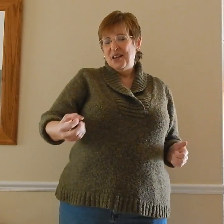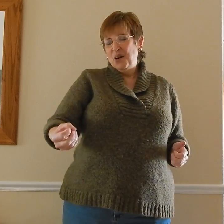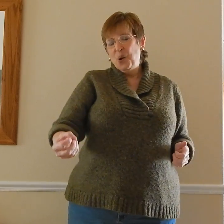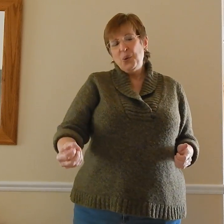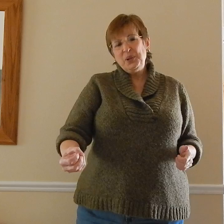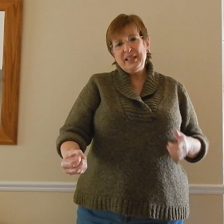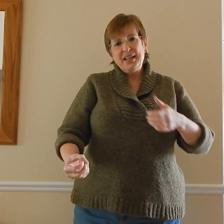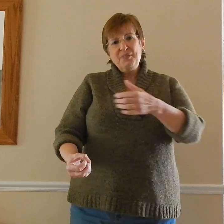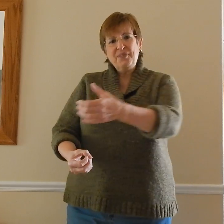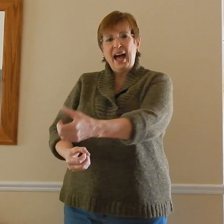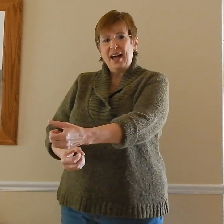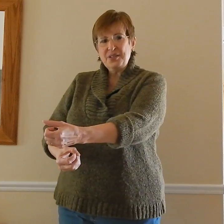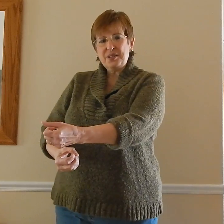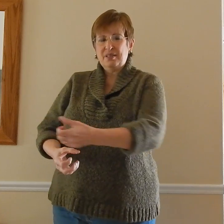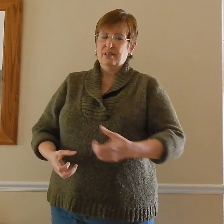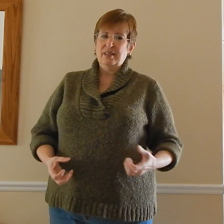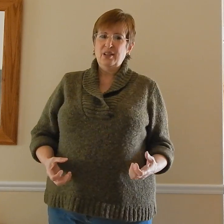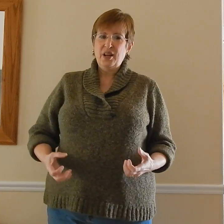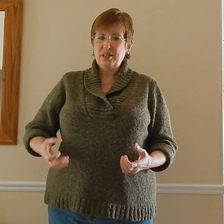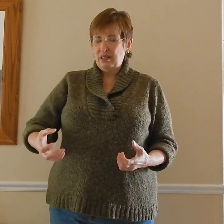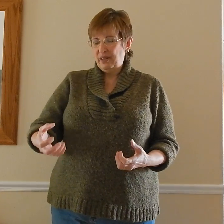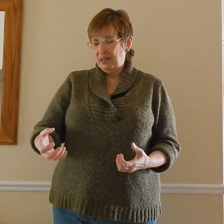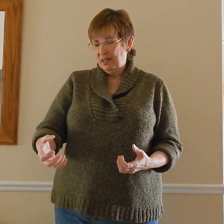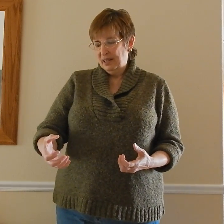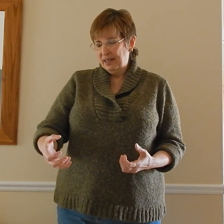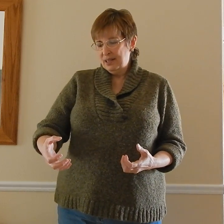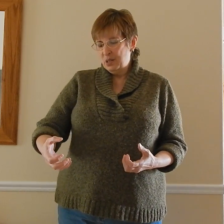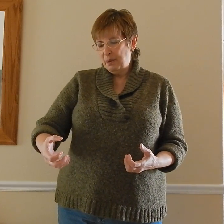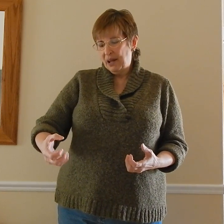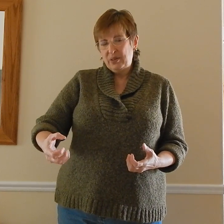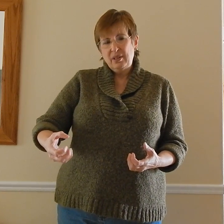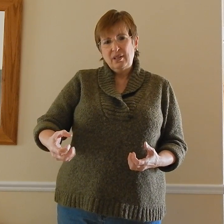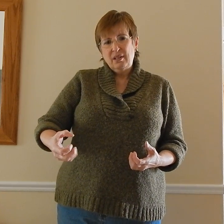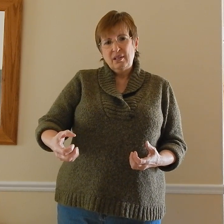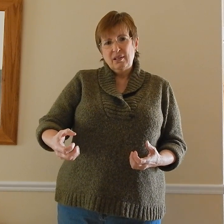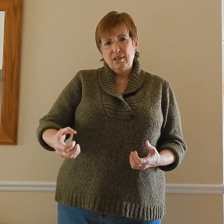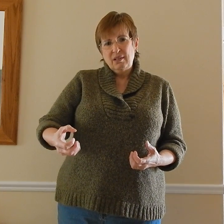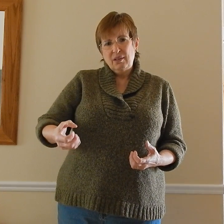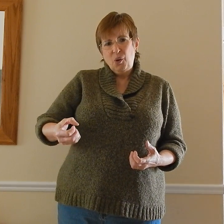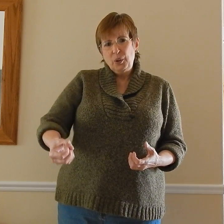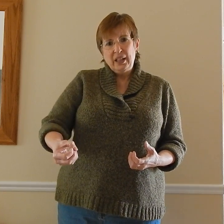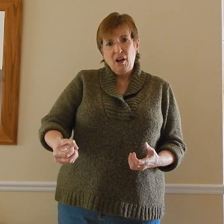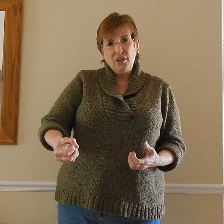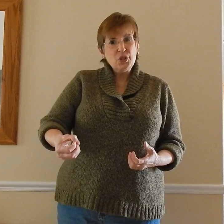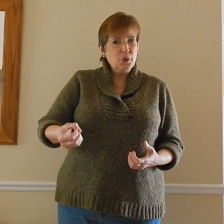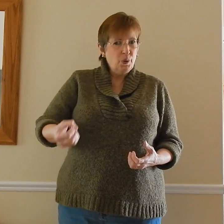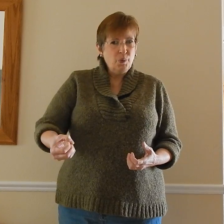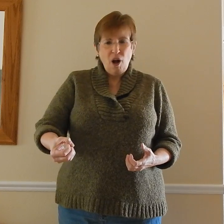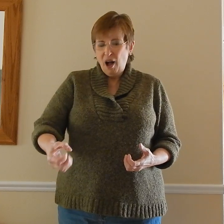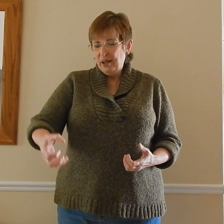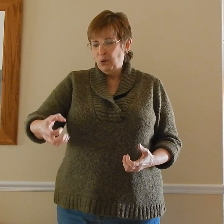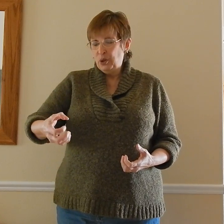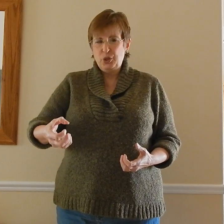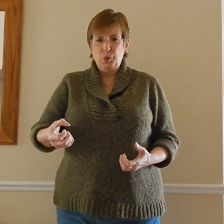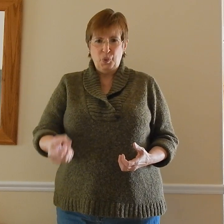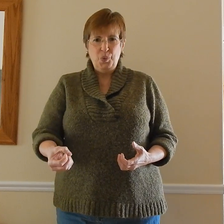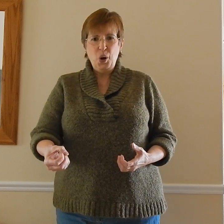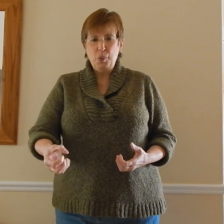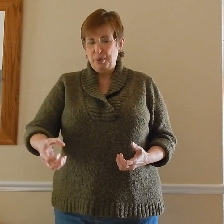Holding fast. Here I tell the kids about holding on to the rod or to a rope